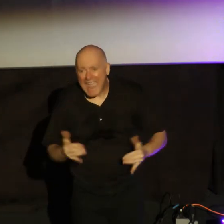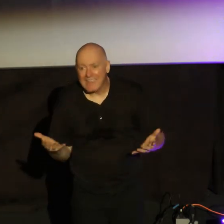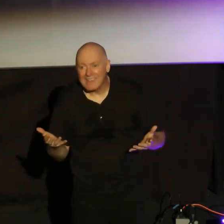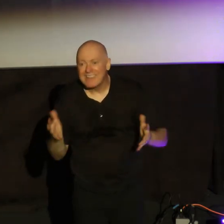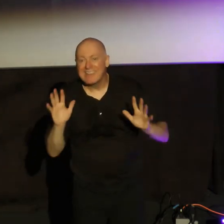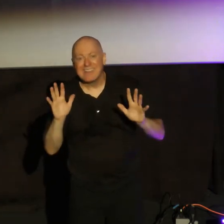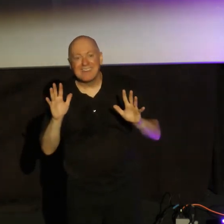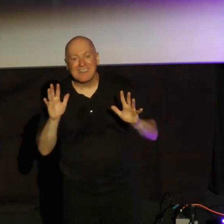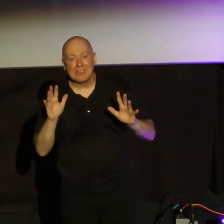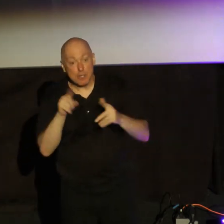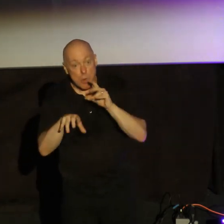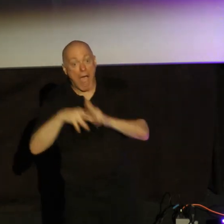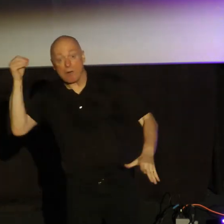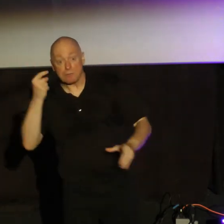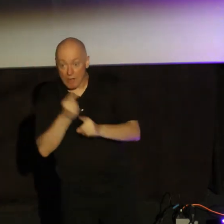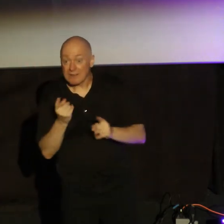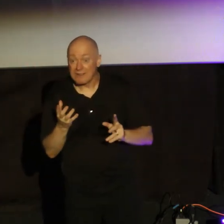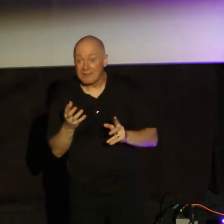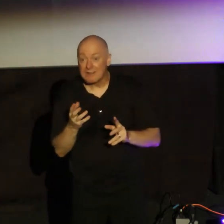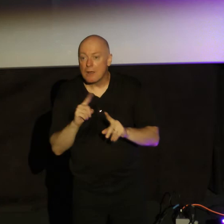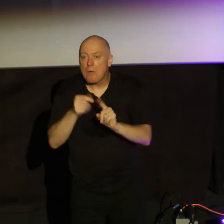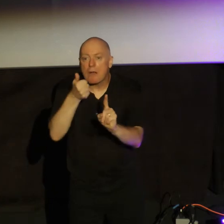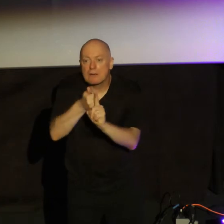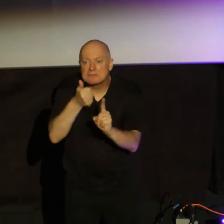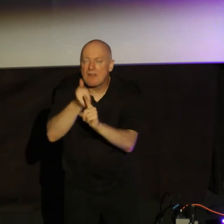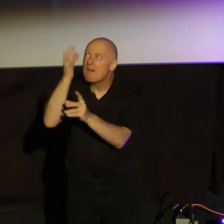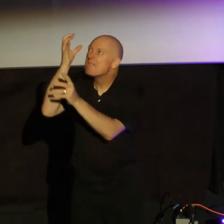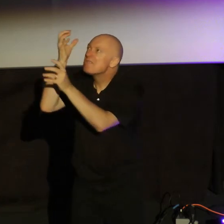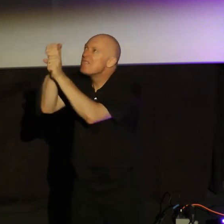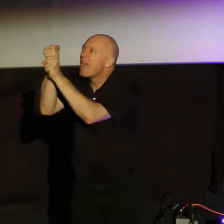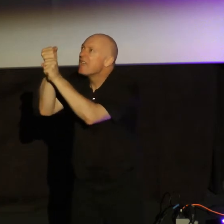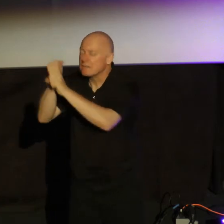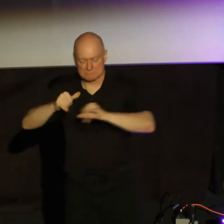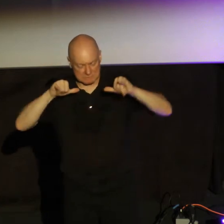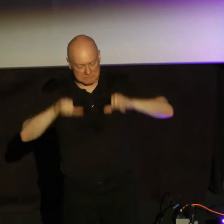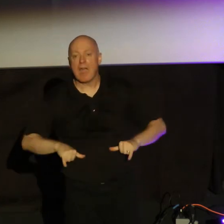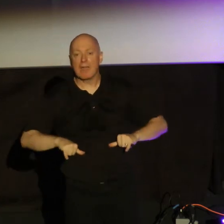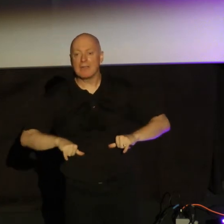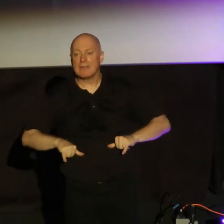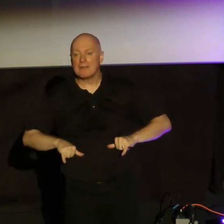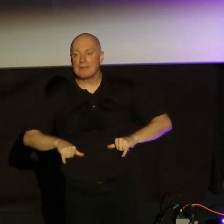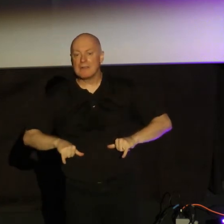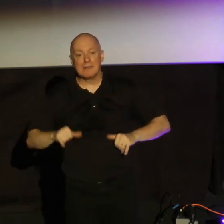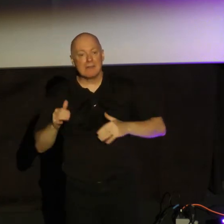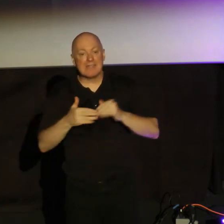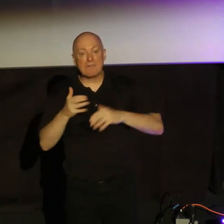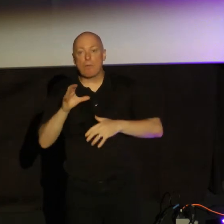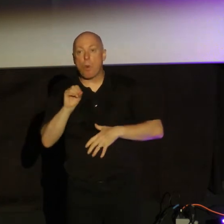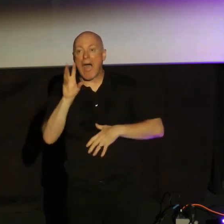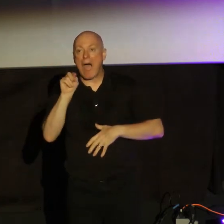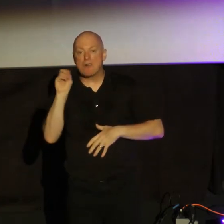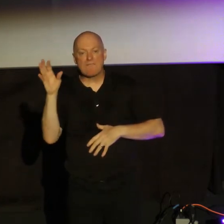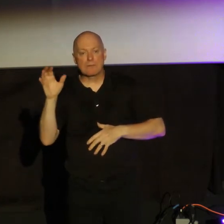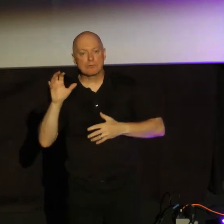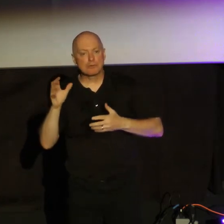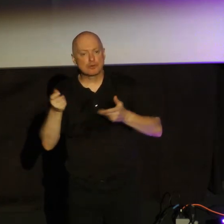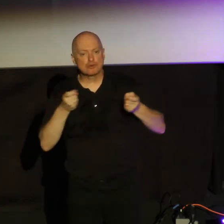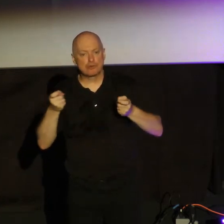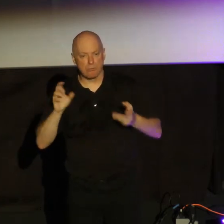You get out of there. But her faith caused her to stay even when things were out of control. Amazing.